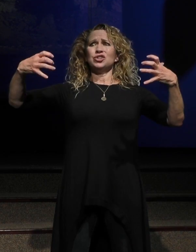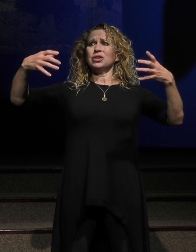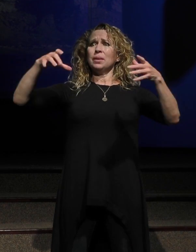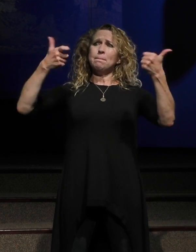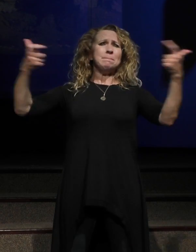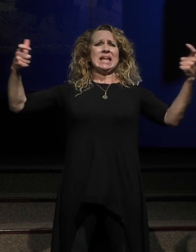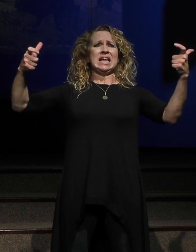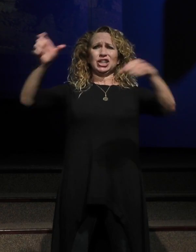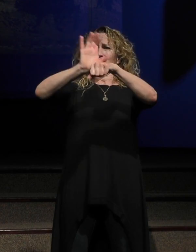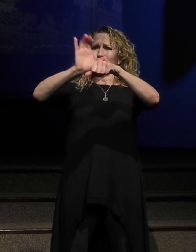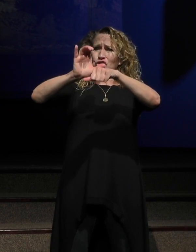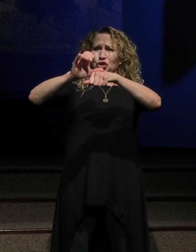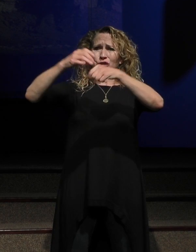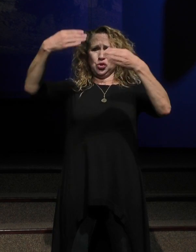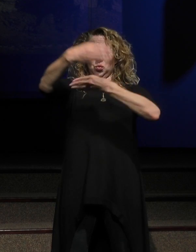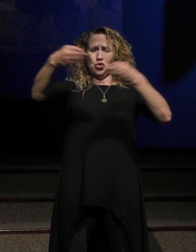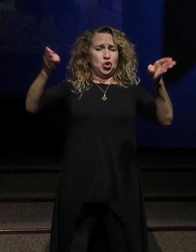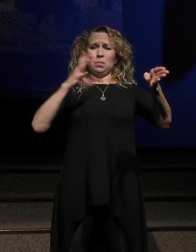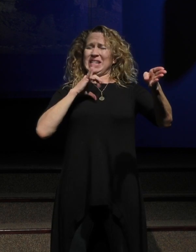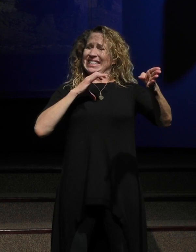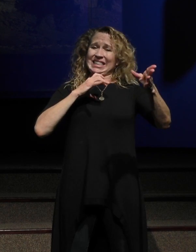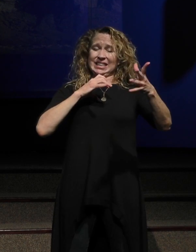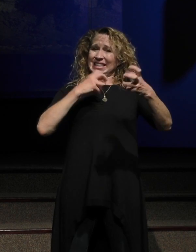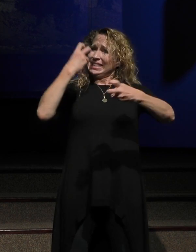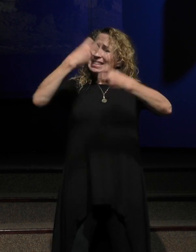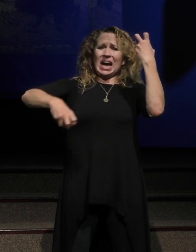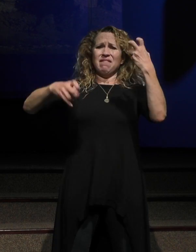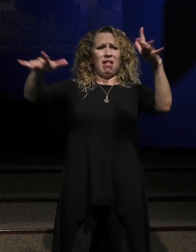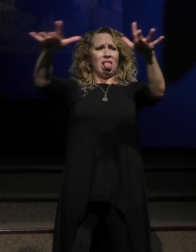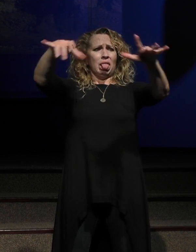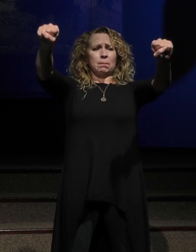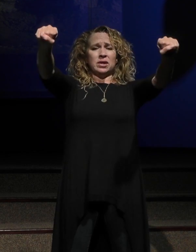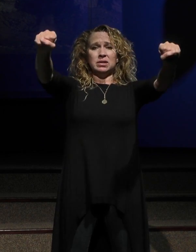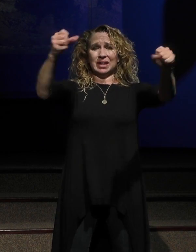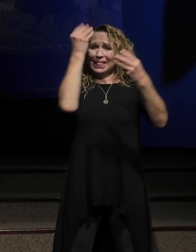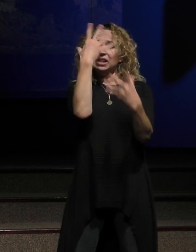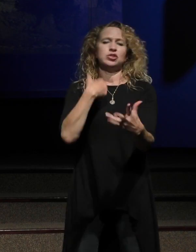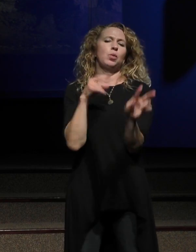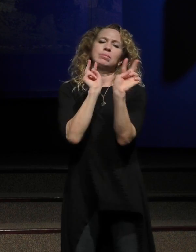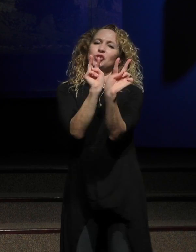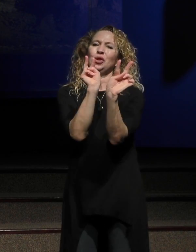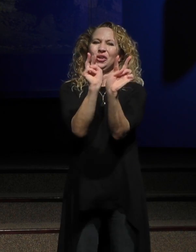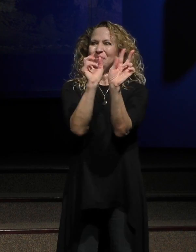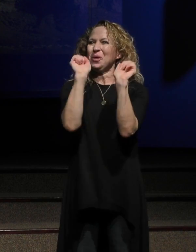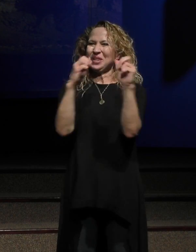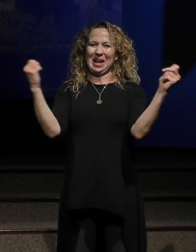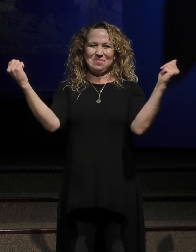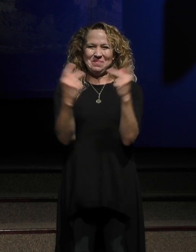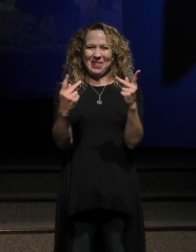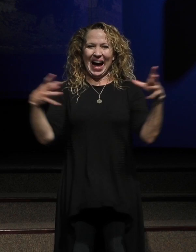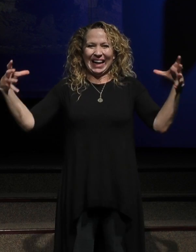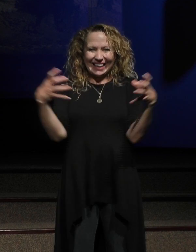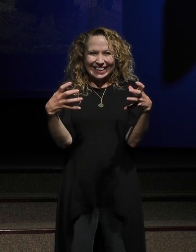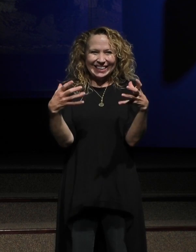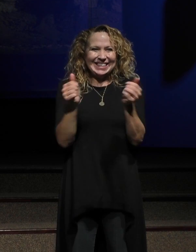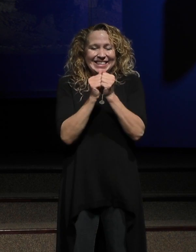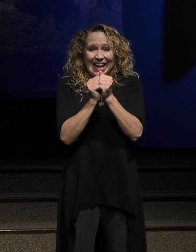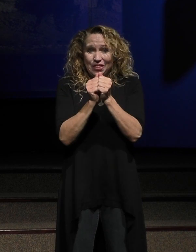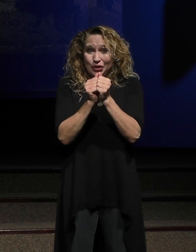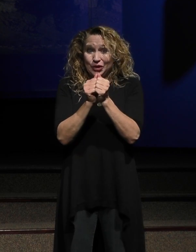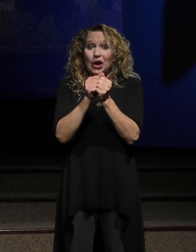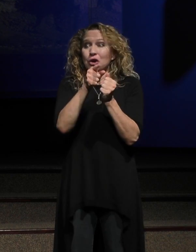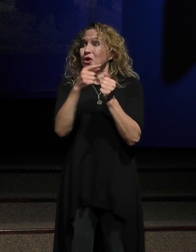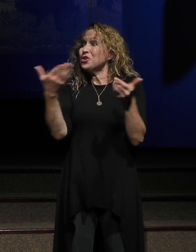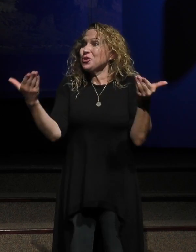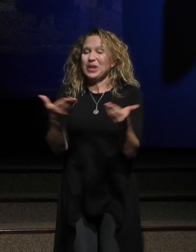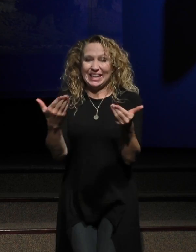room is, it's deafening, it's really tough and I just want you to know I can't wait for the day that we're back together and you're here and